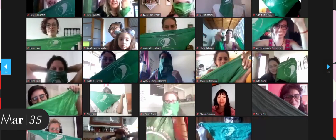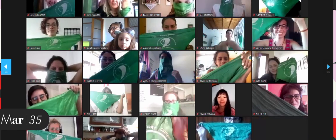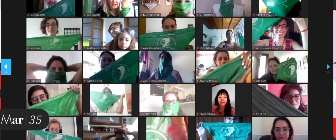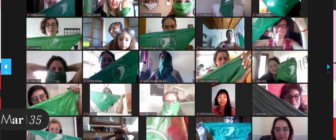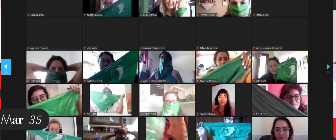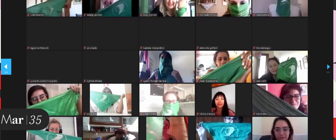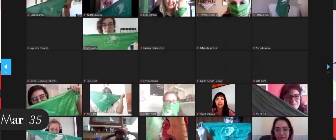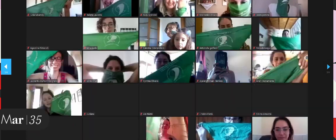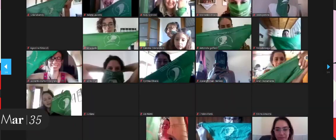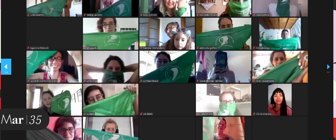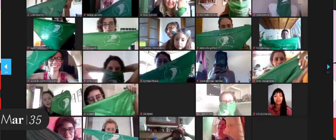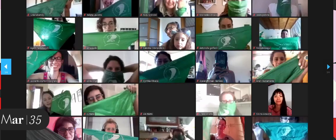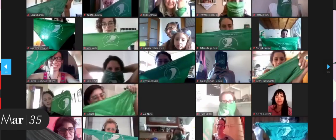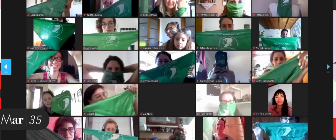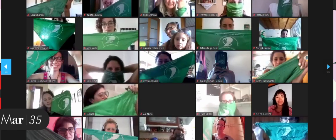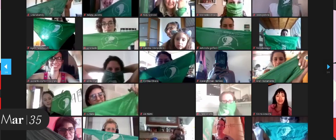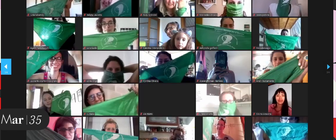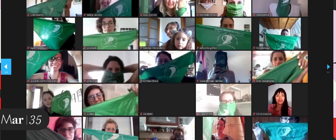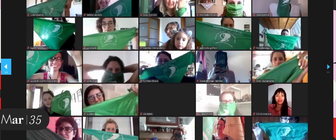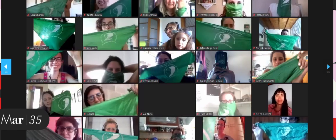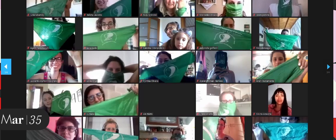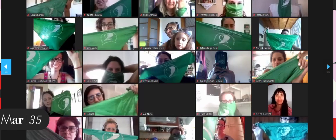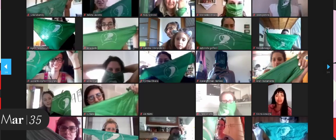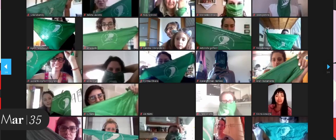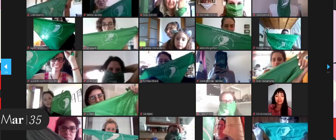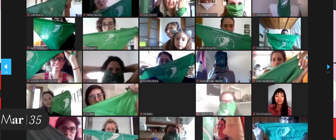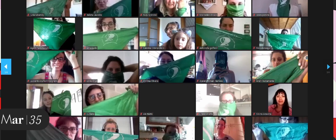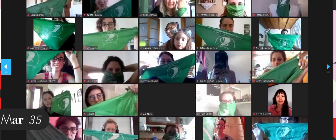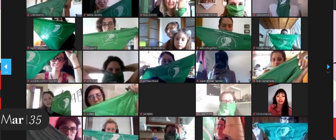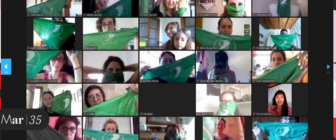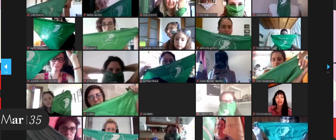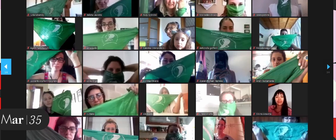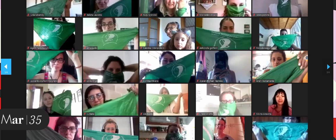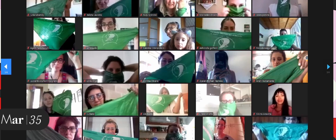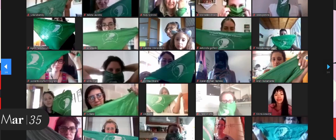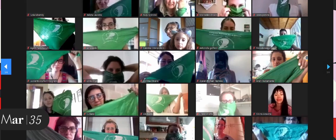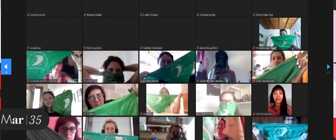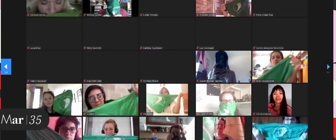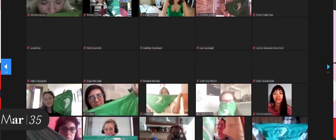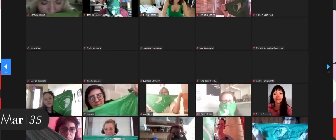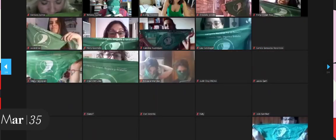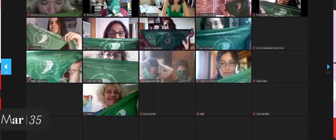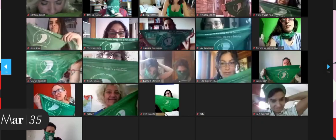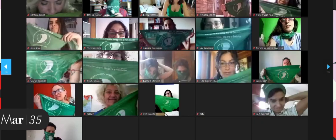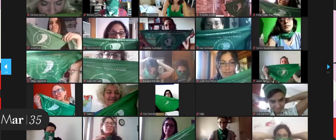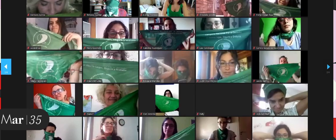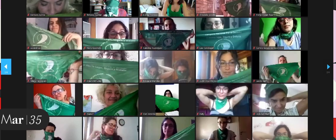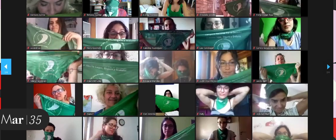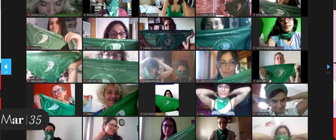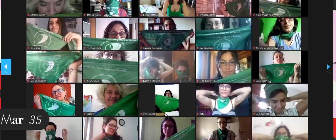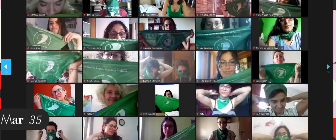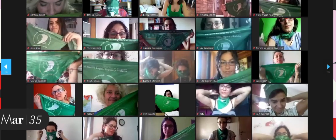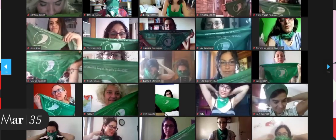Queremos educación sexual integral Anticonceptivos para no